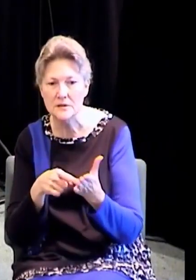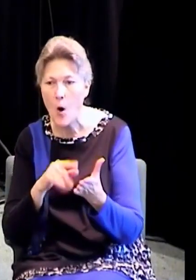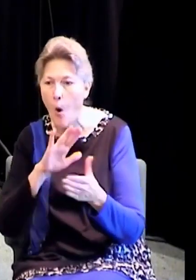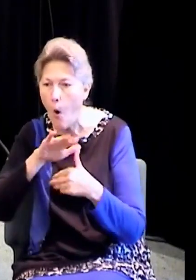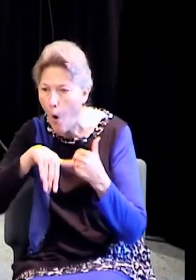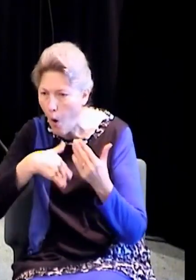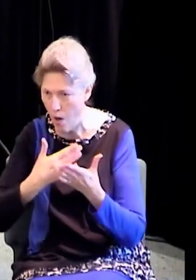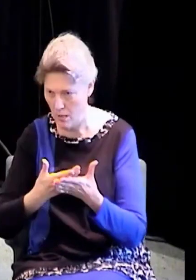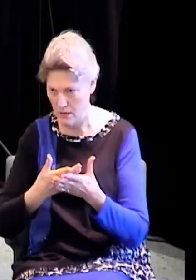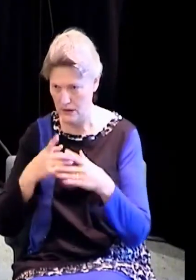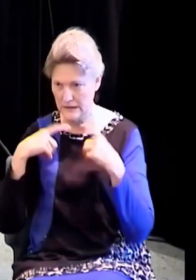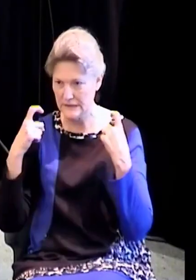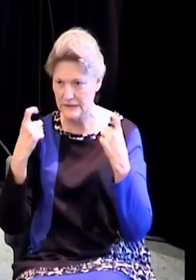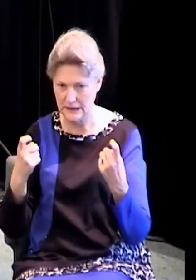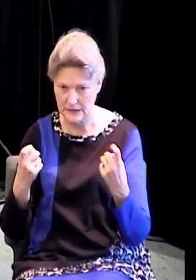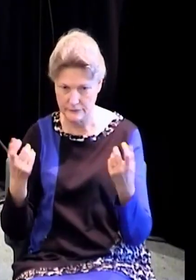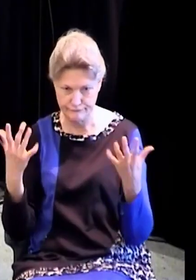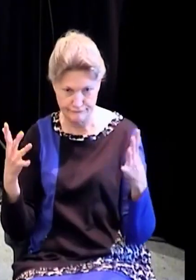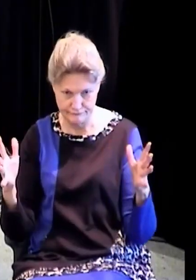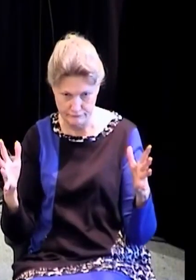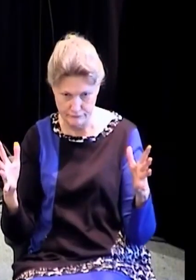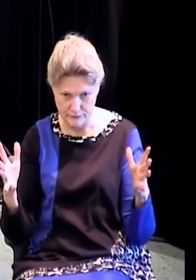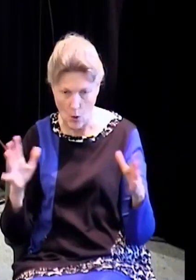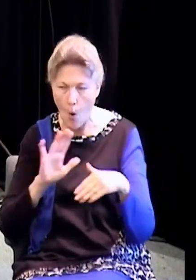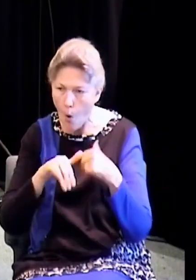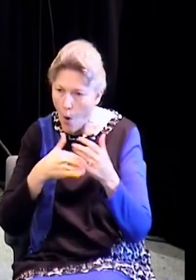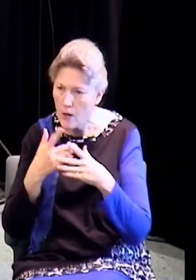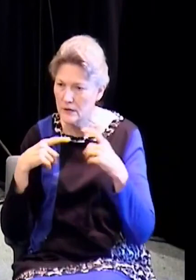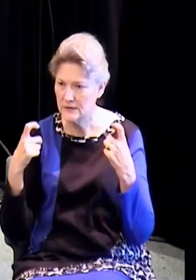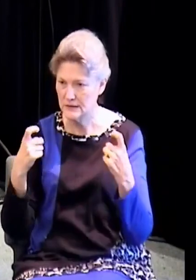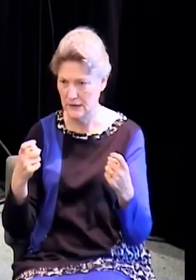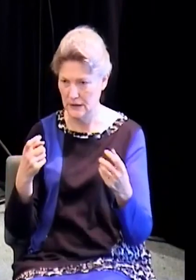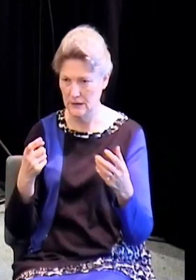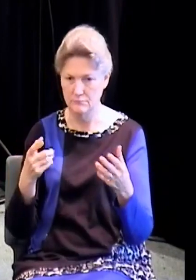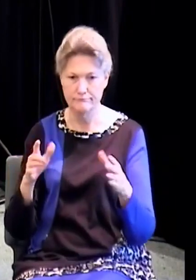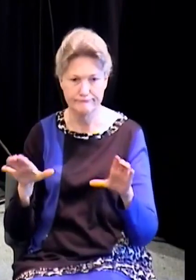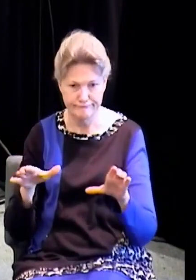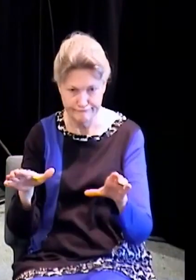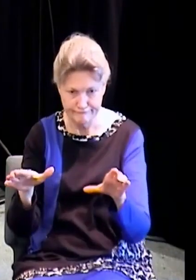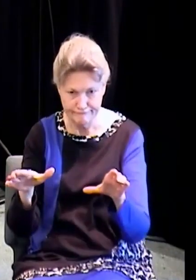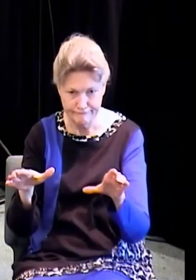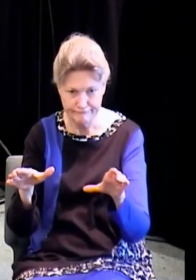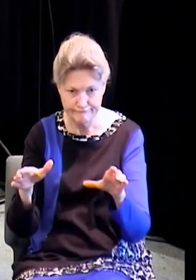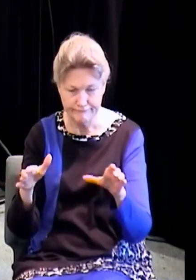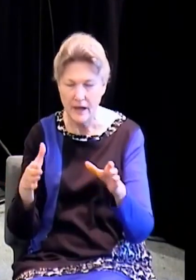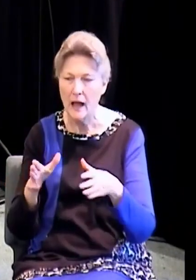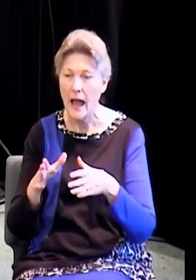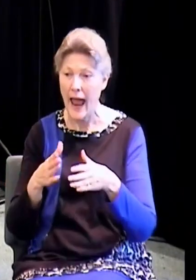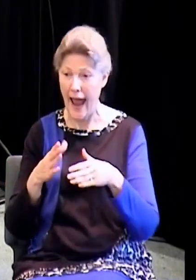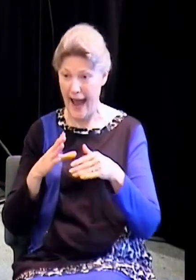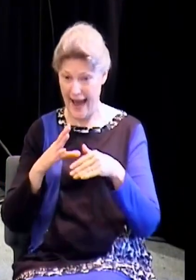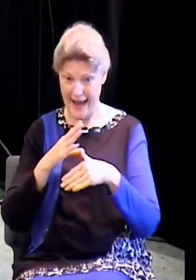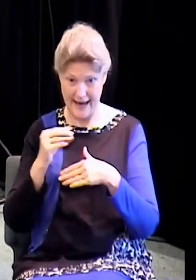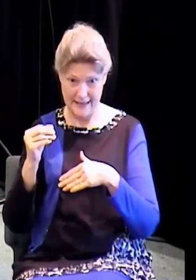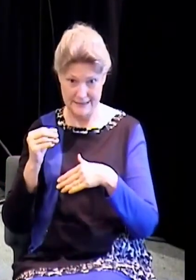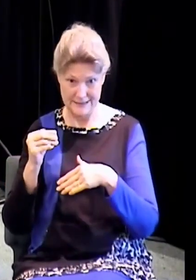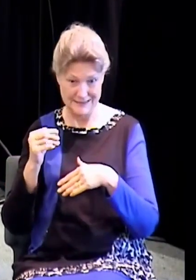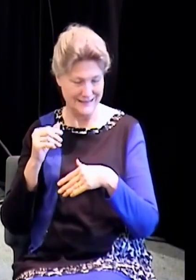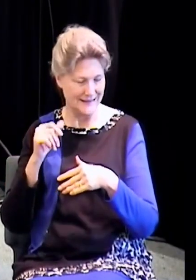That was all of us. All have sinned and come short of the glory of God. And Matthew 18, verse 3 says, and said, verily I say